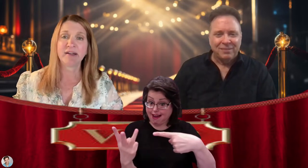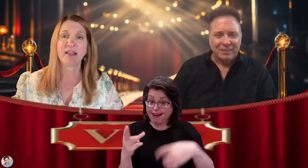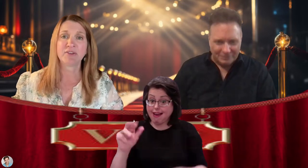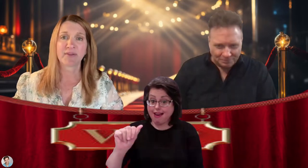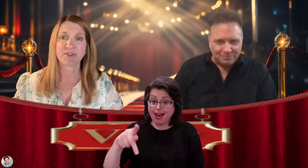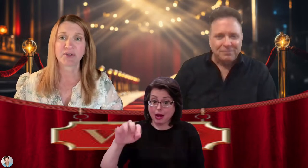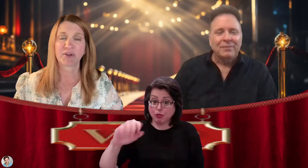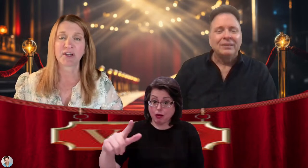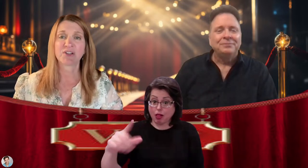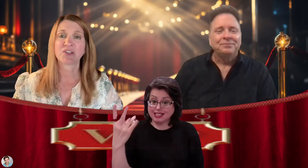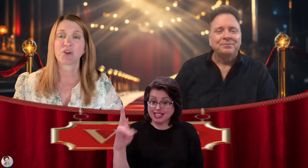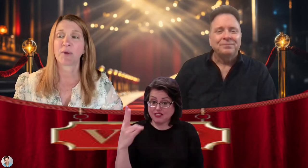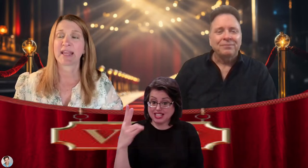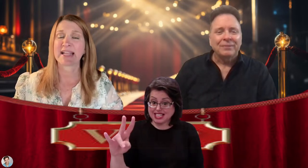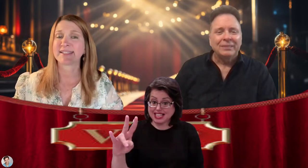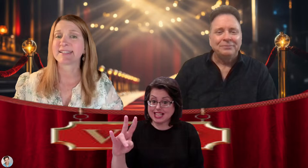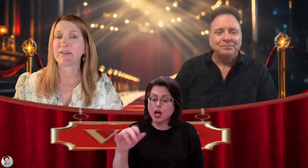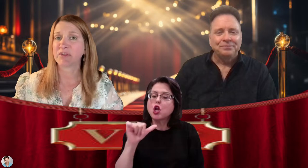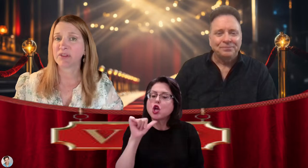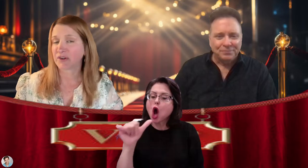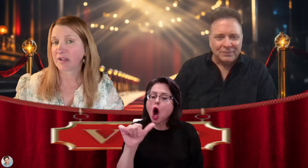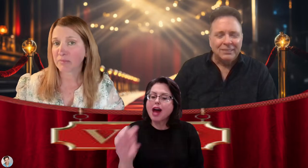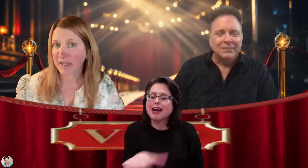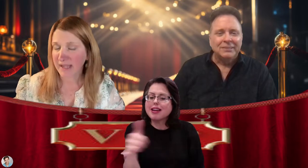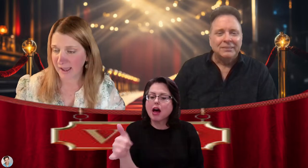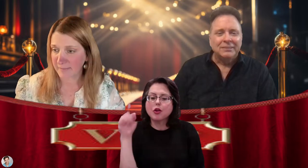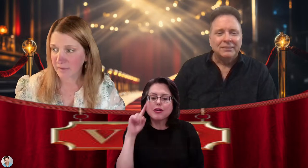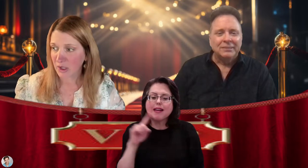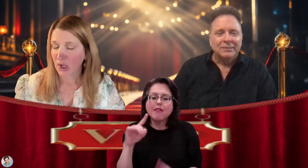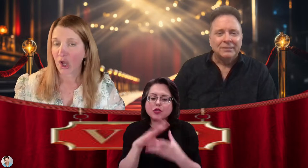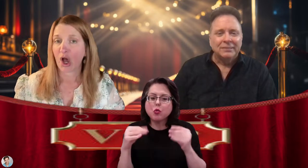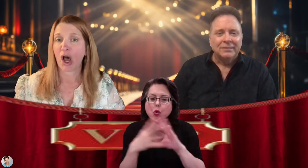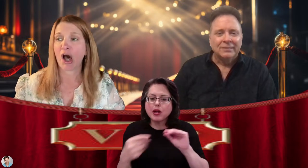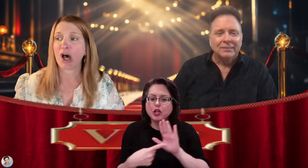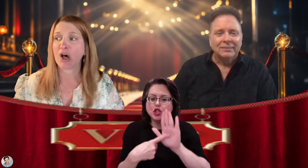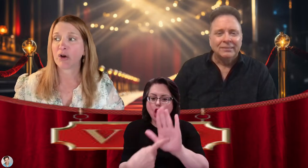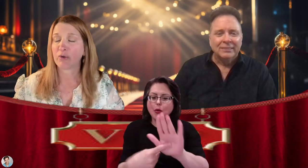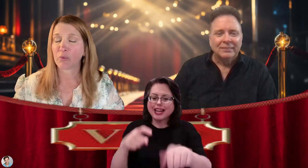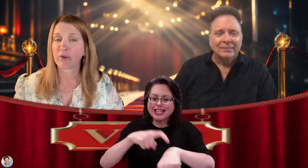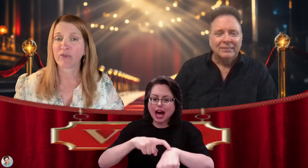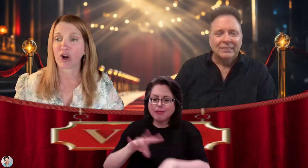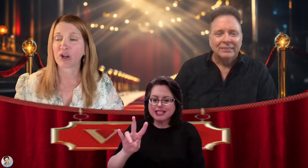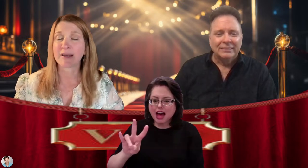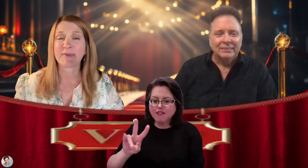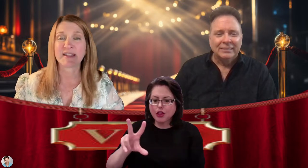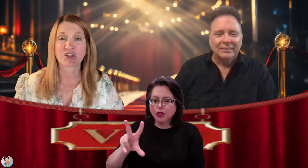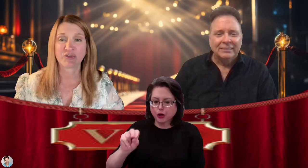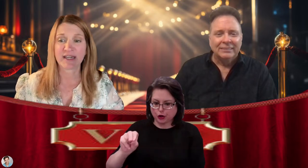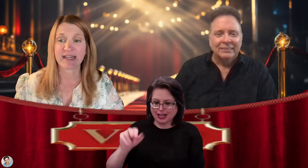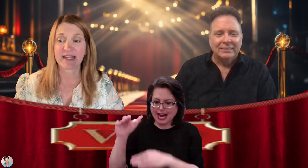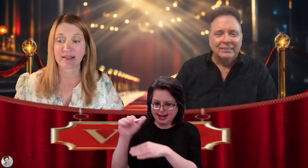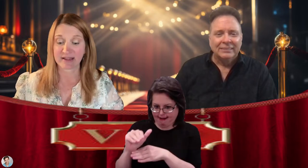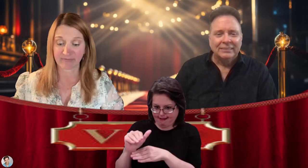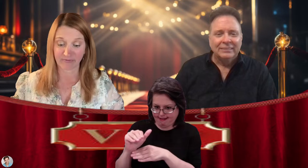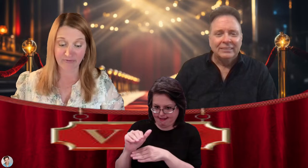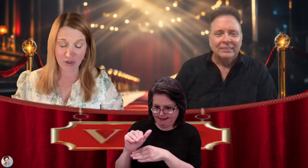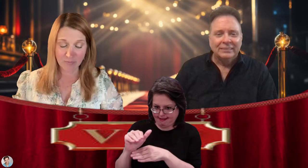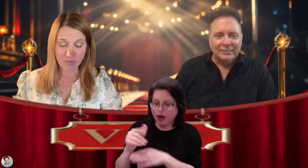Another Deaf Story is showing at 7.30 p.m. We are going to be screening the filmed